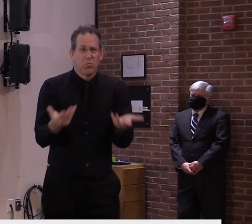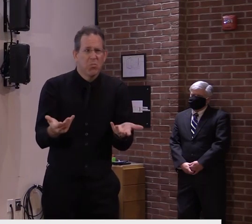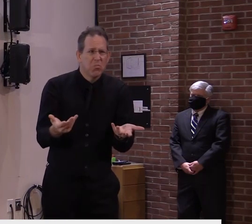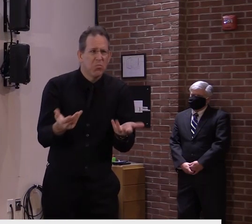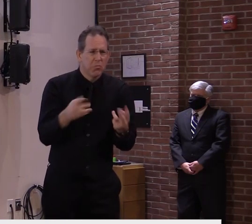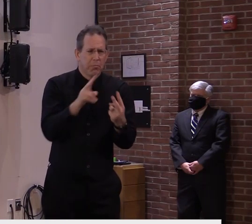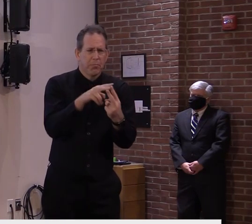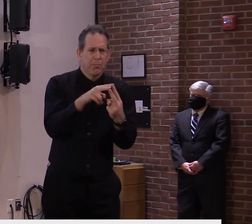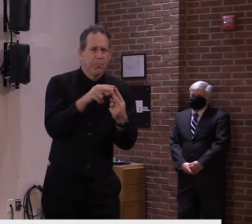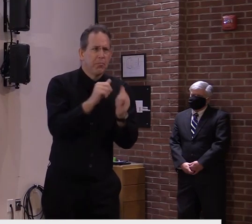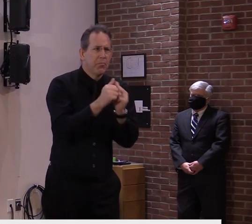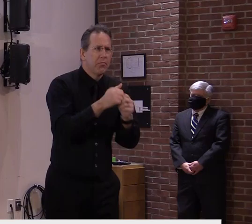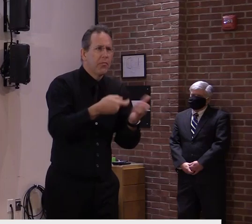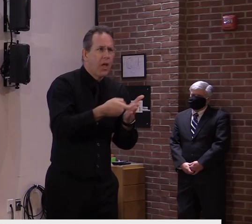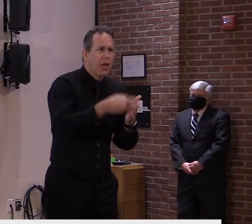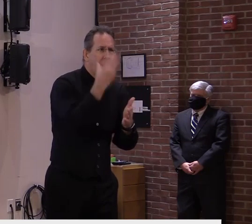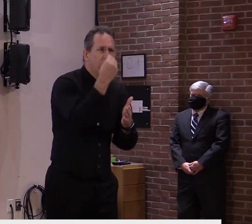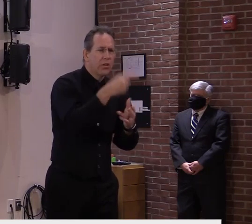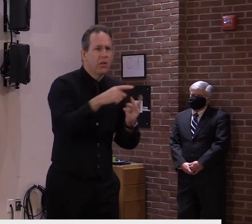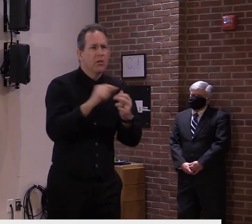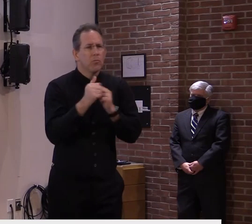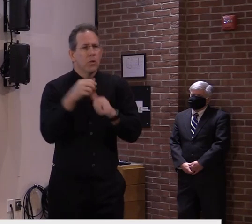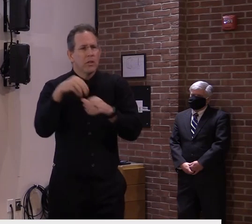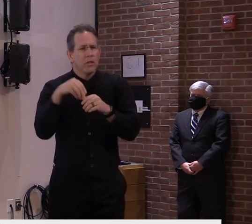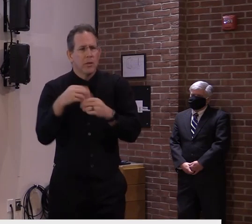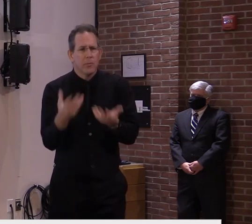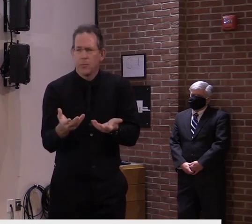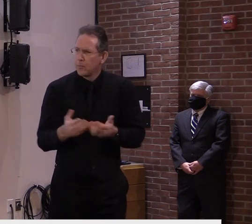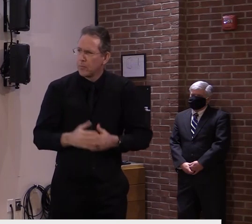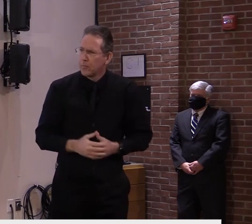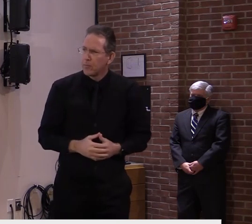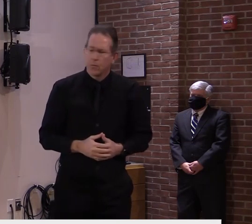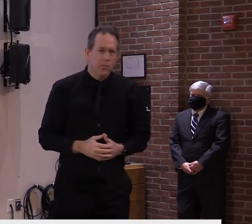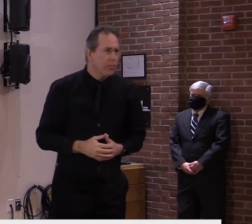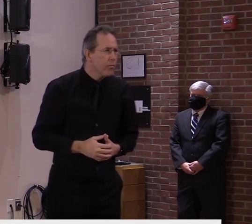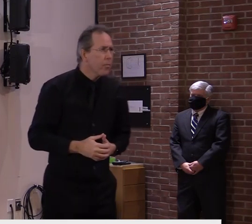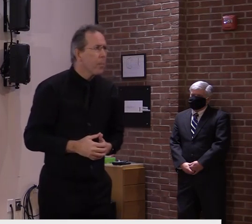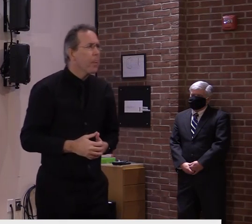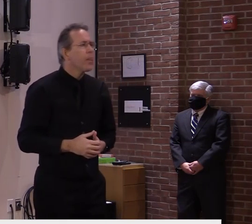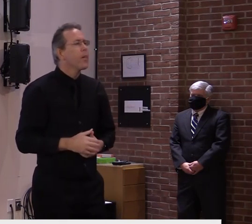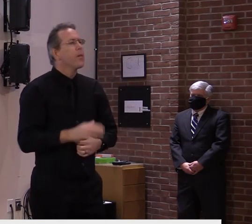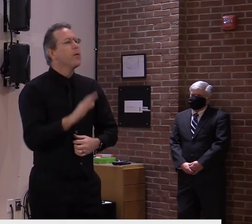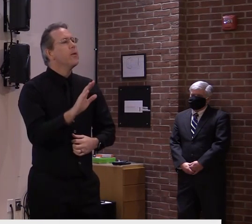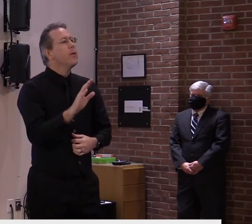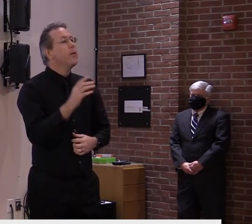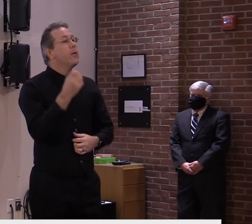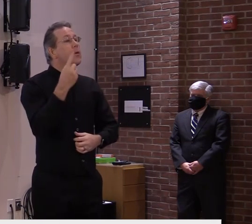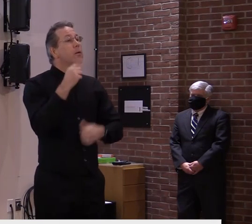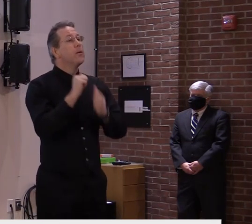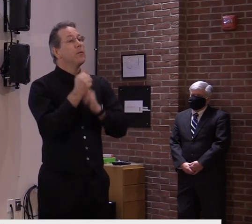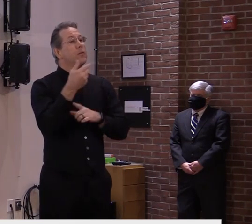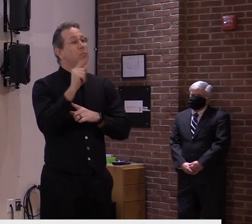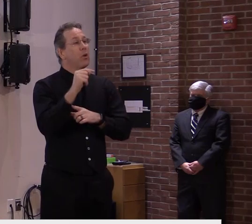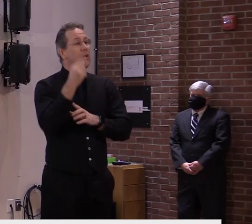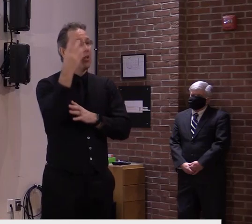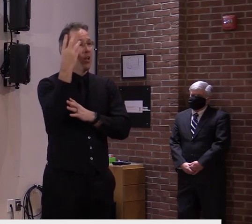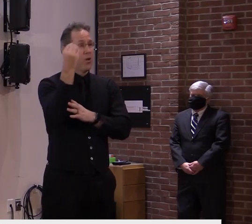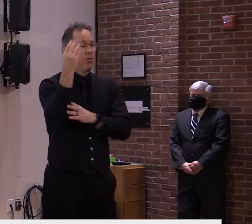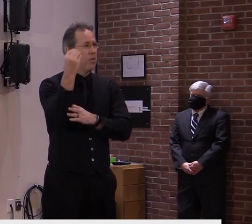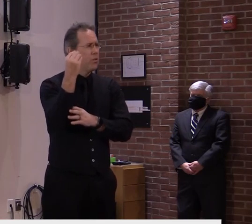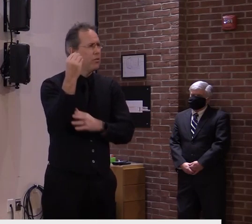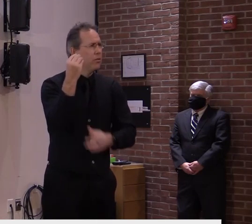In regards to your first question, no competition at this point in time. We are saying inter-school,